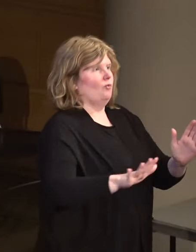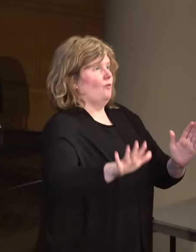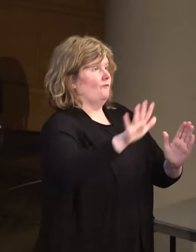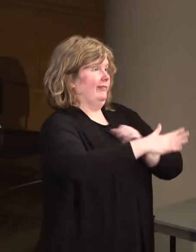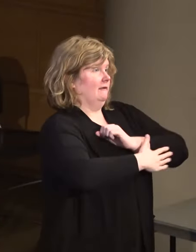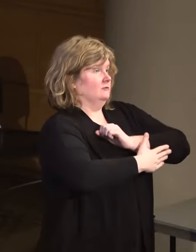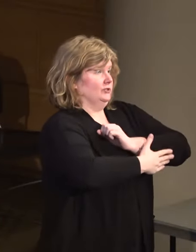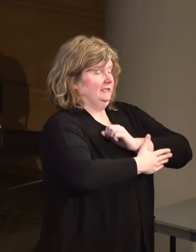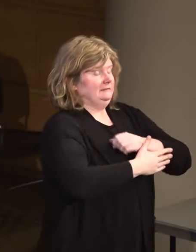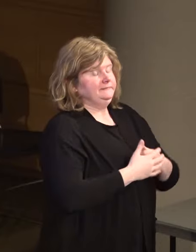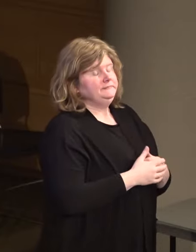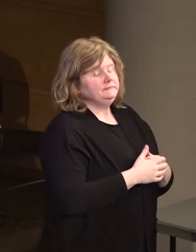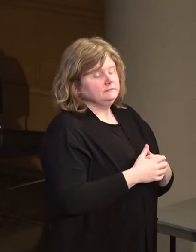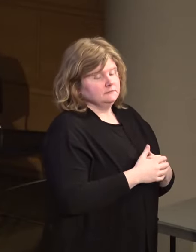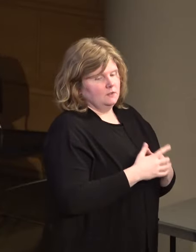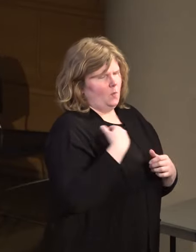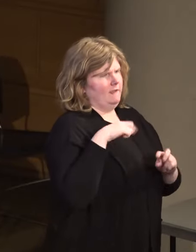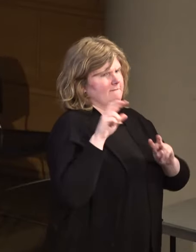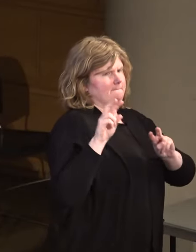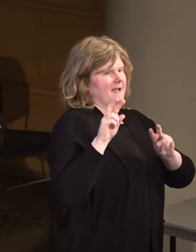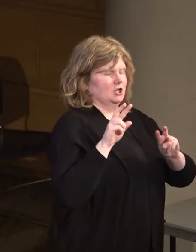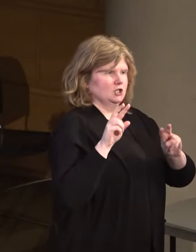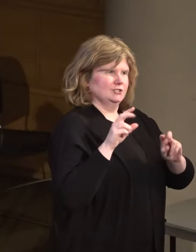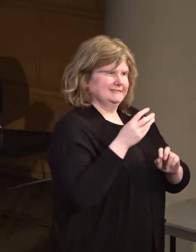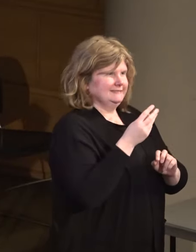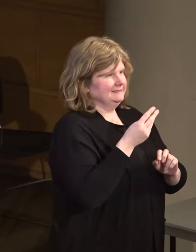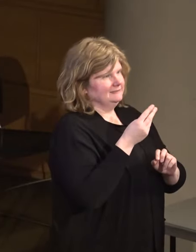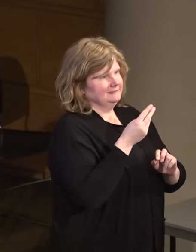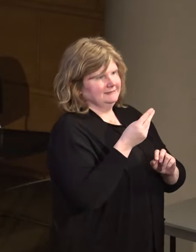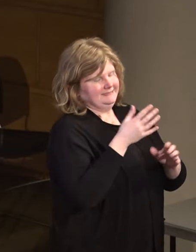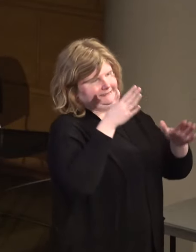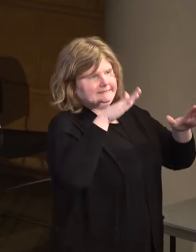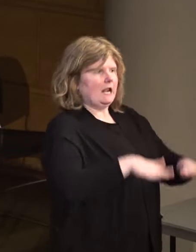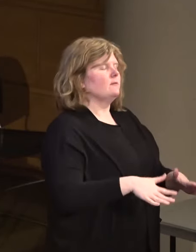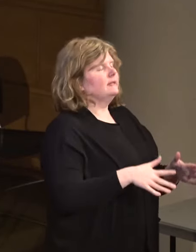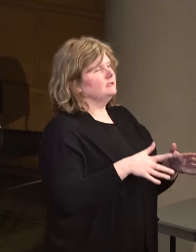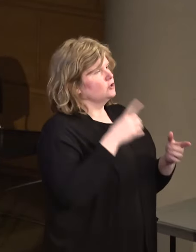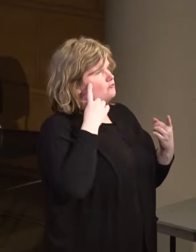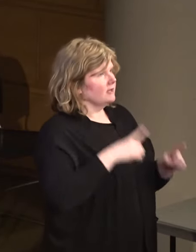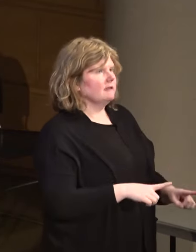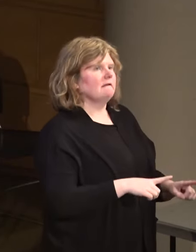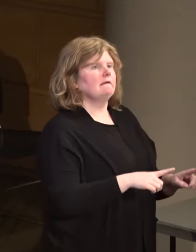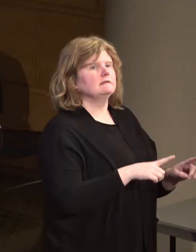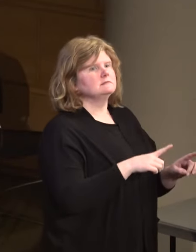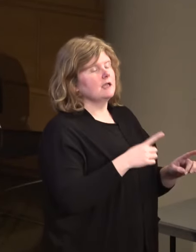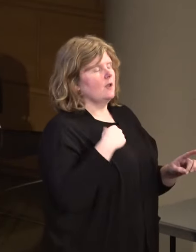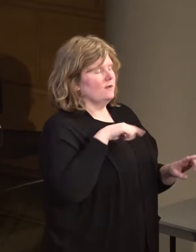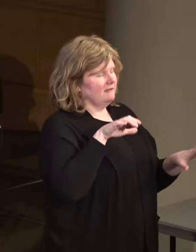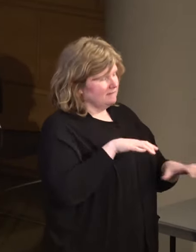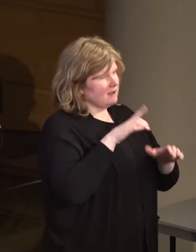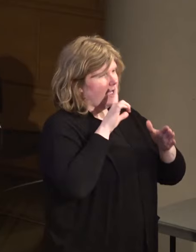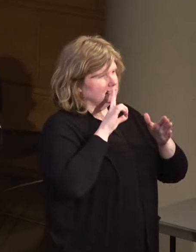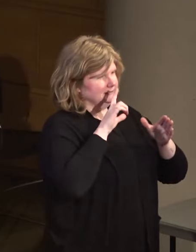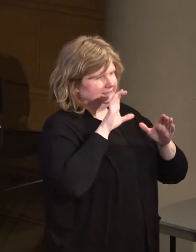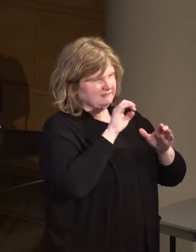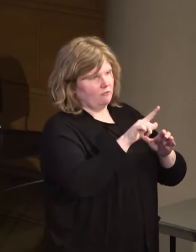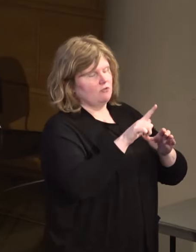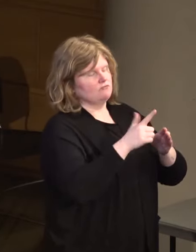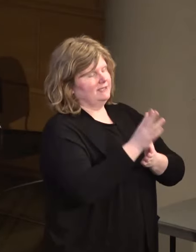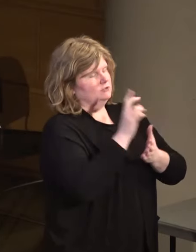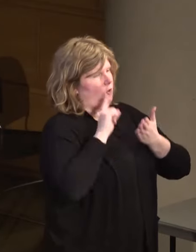country. We've monitored, settled agreements, and we've conducted civil rights audits.